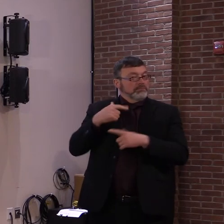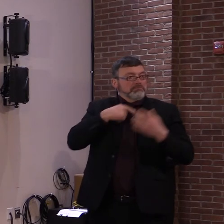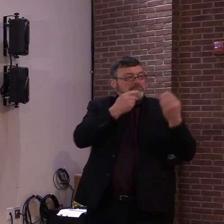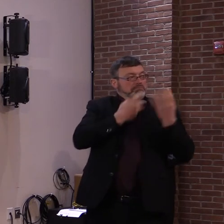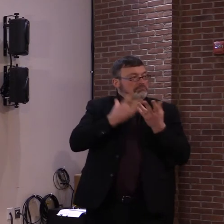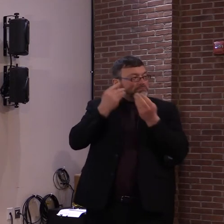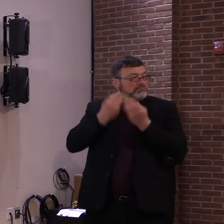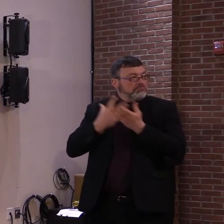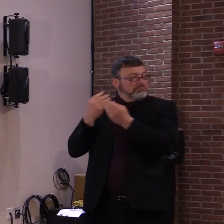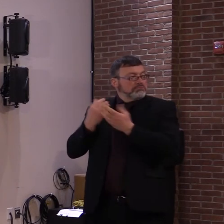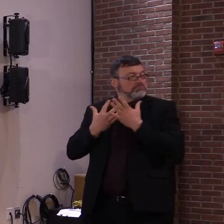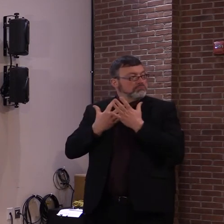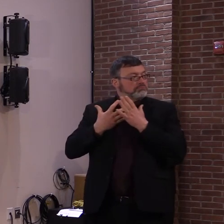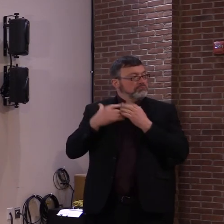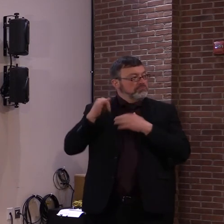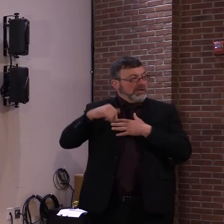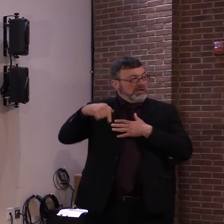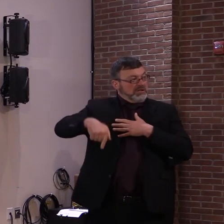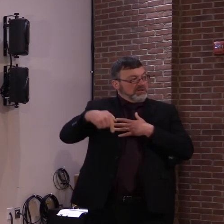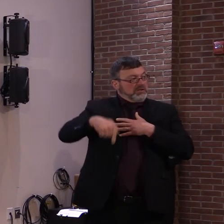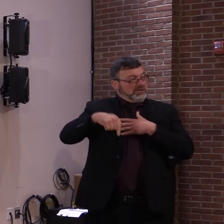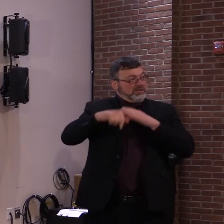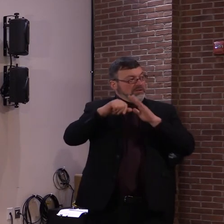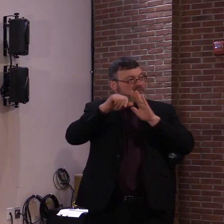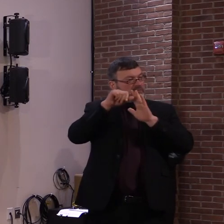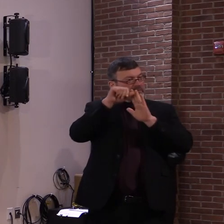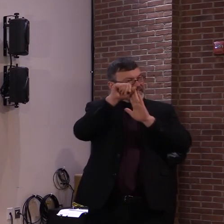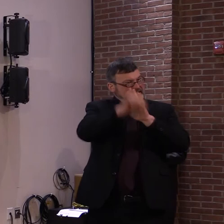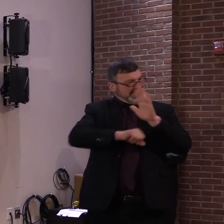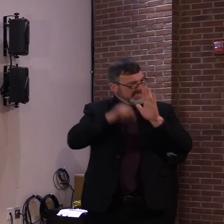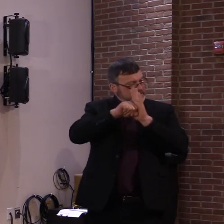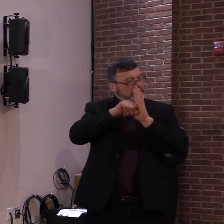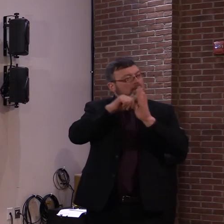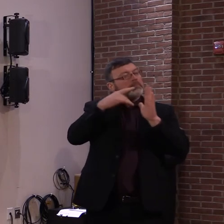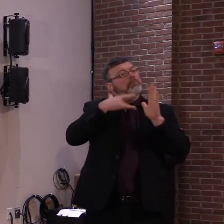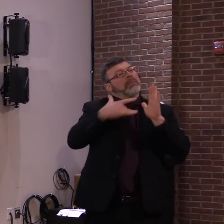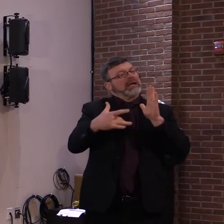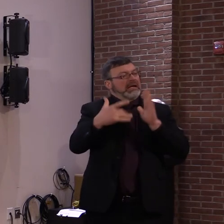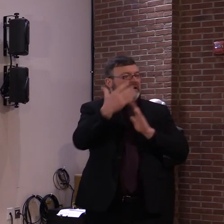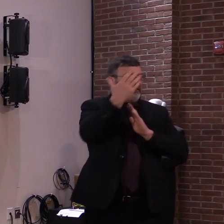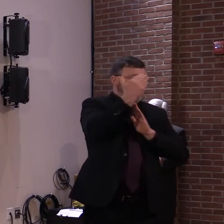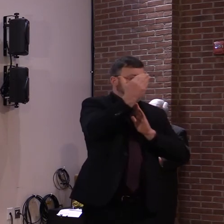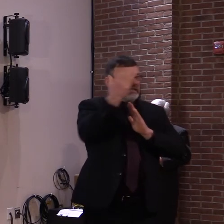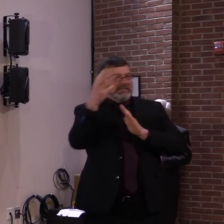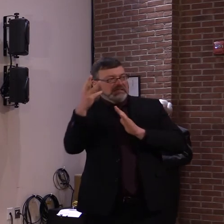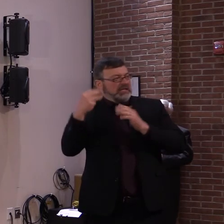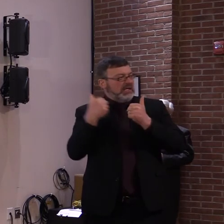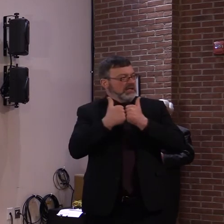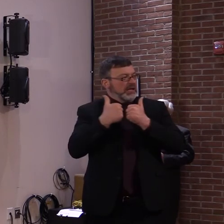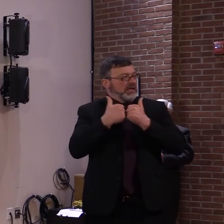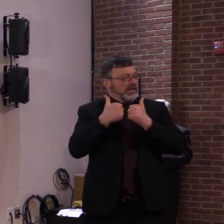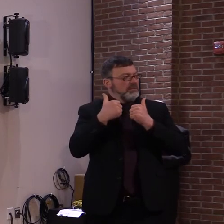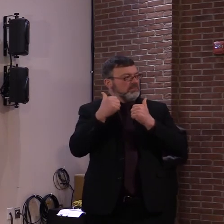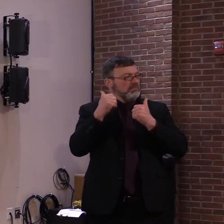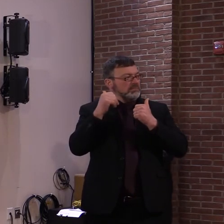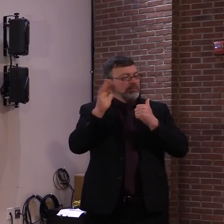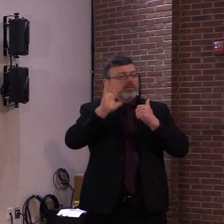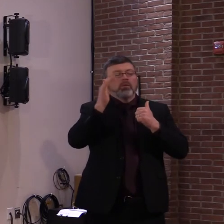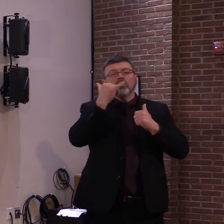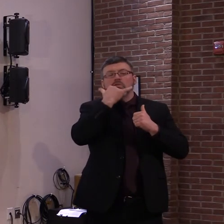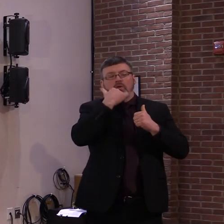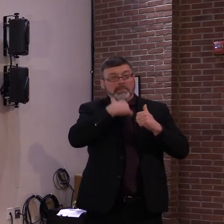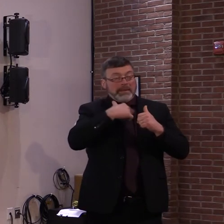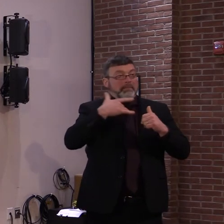total compared to 25 to 30. Do you have a limit of the number of games that you're willing to